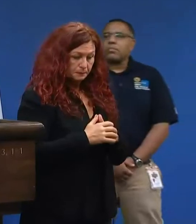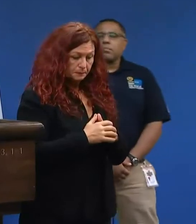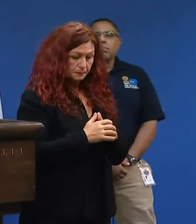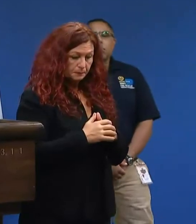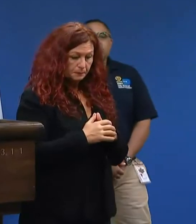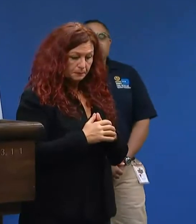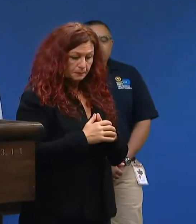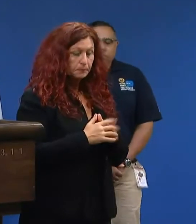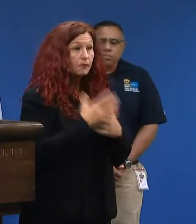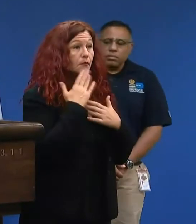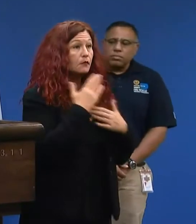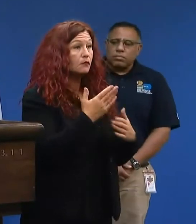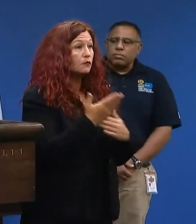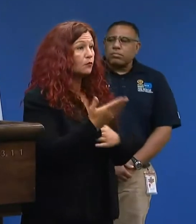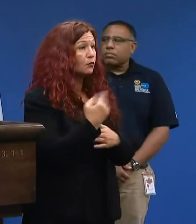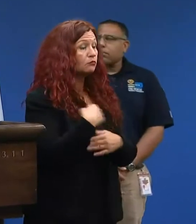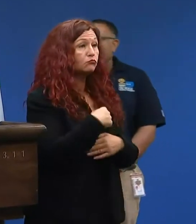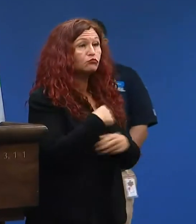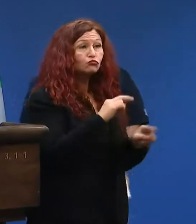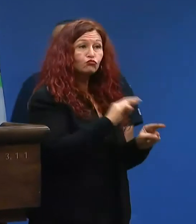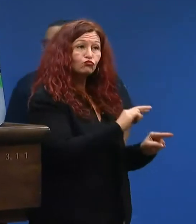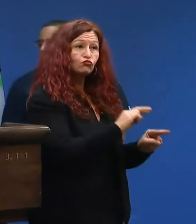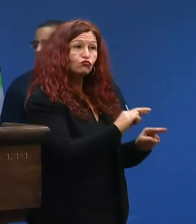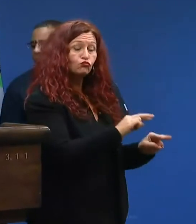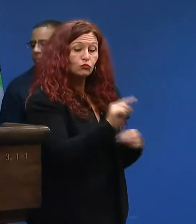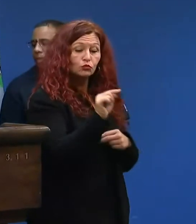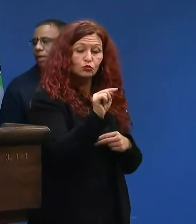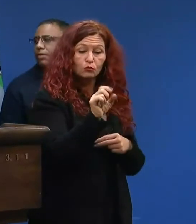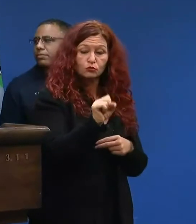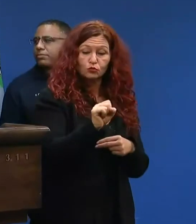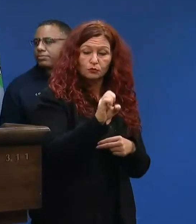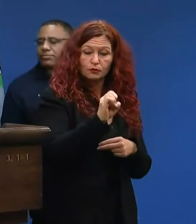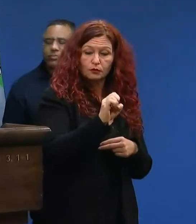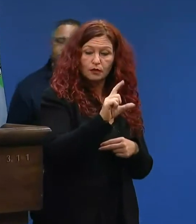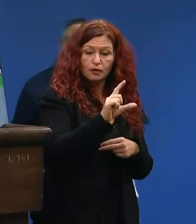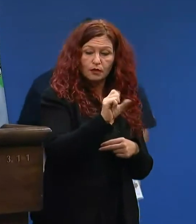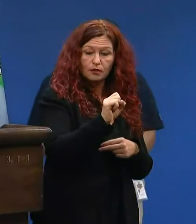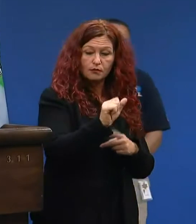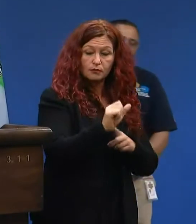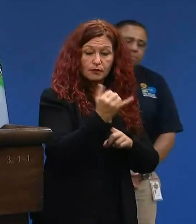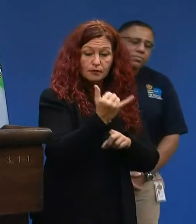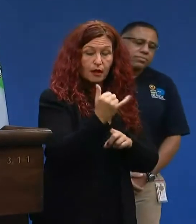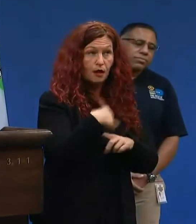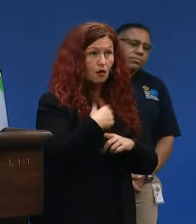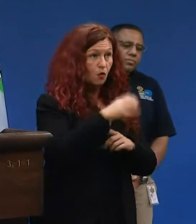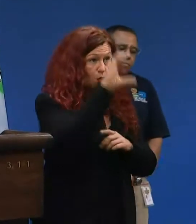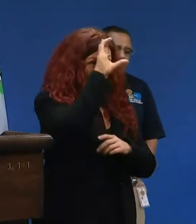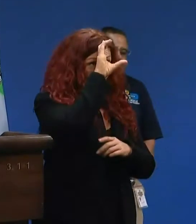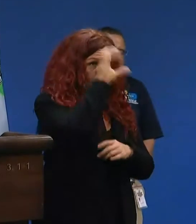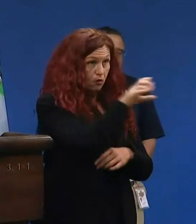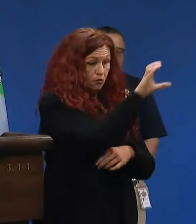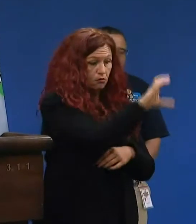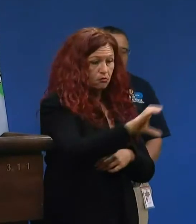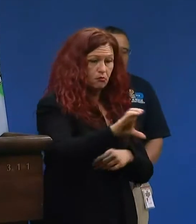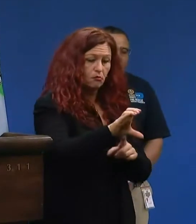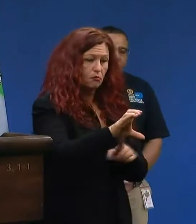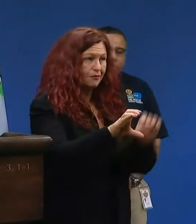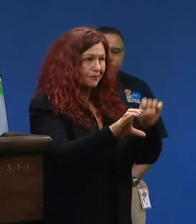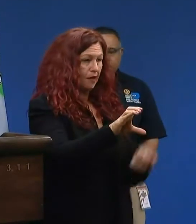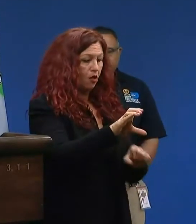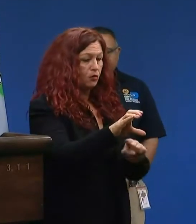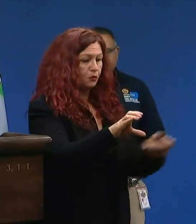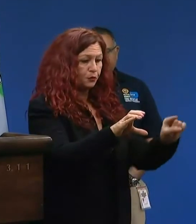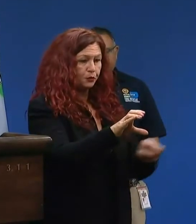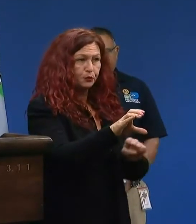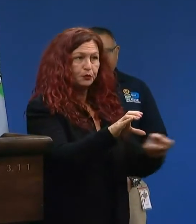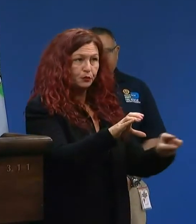We're tracking Tropical Storm Elsa near the south coast of Cuba this morning. Although the forecast has the